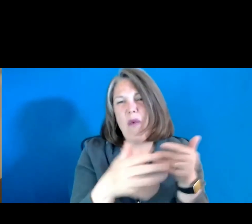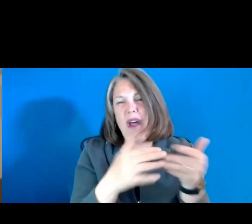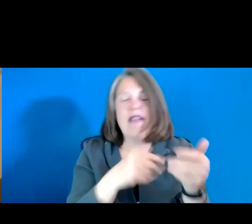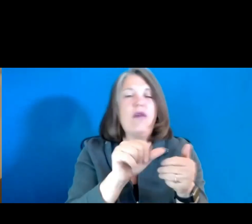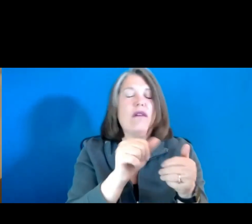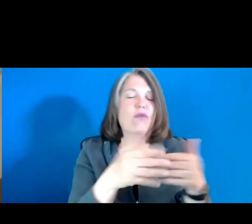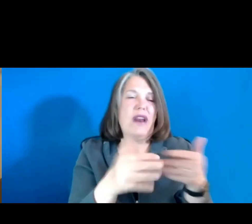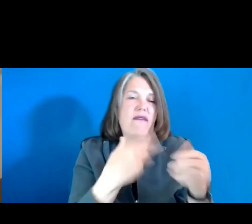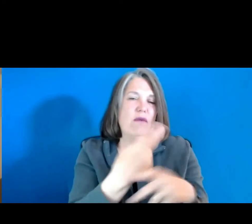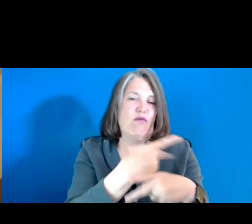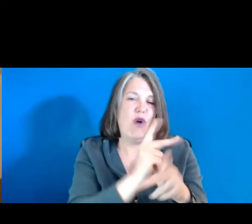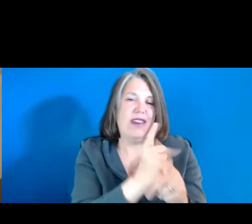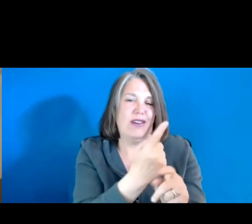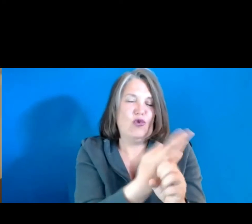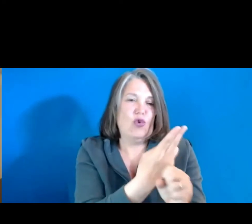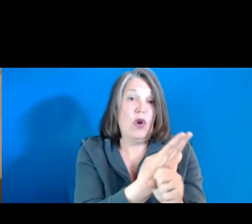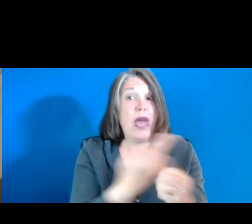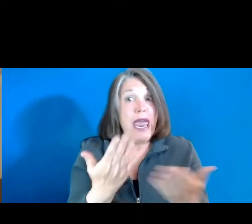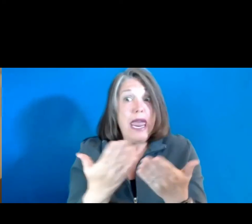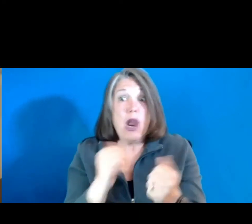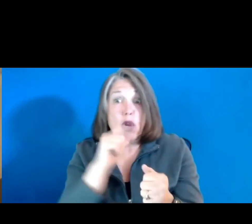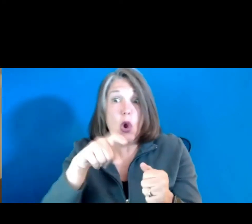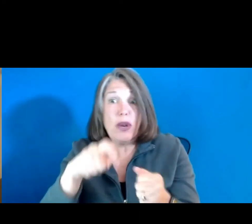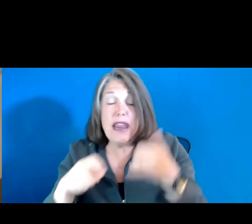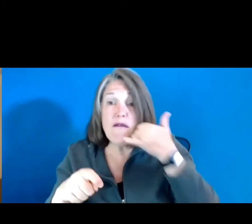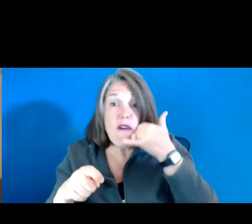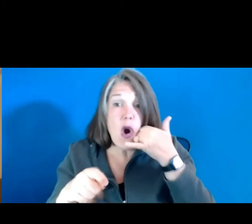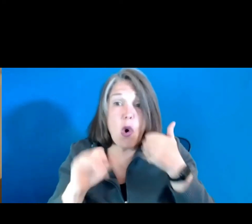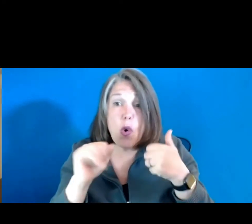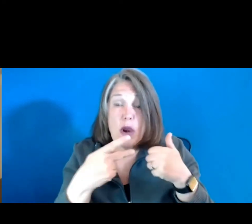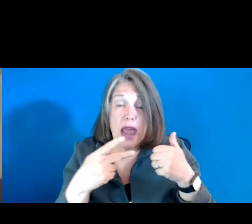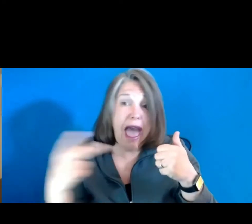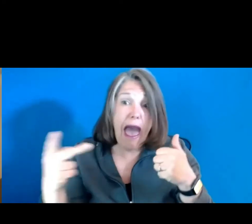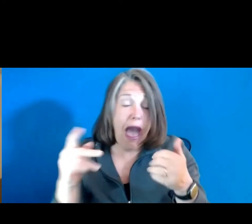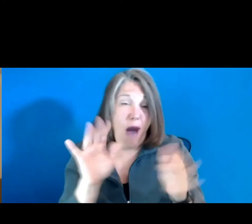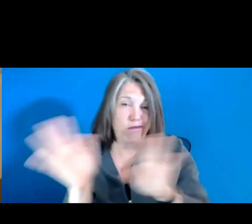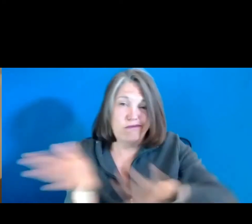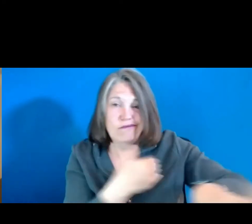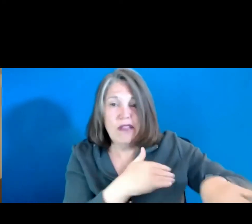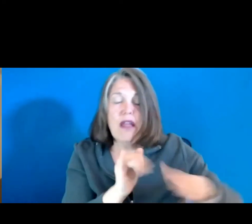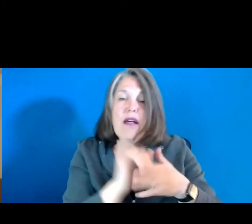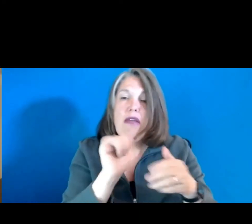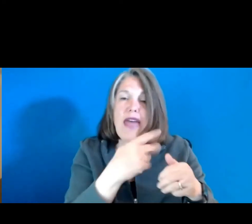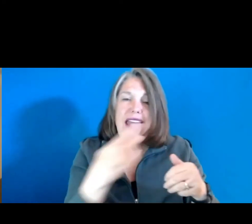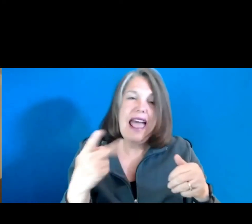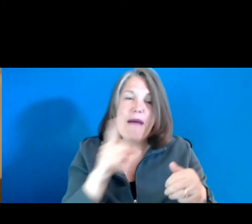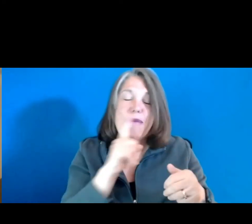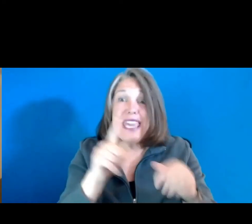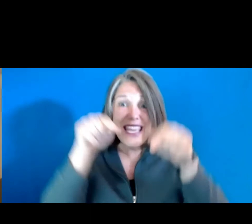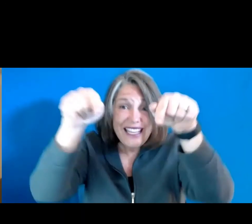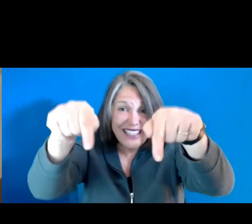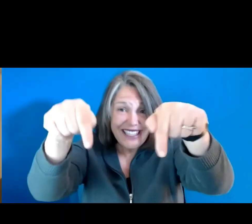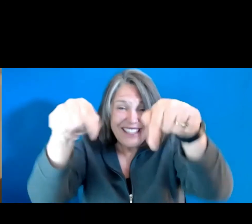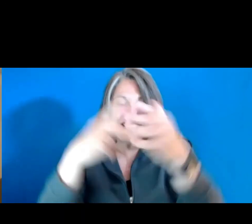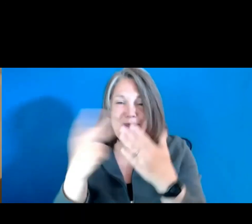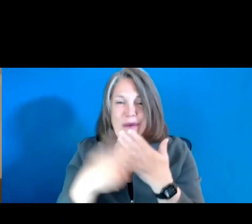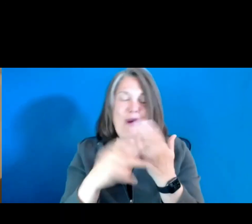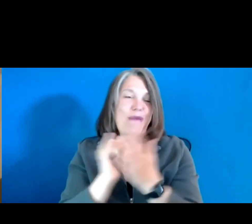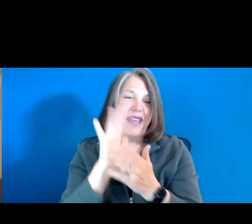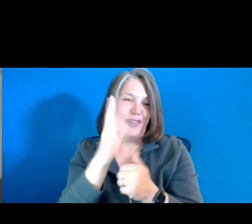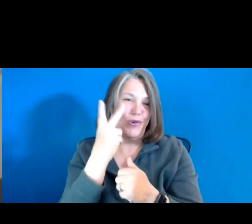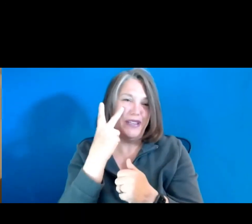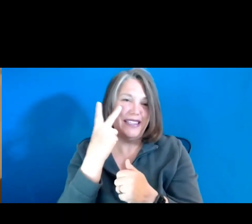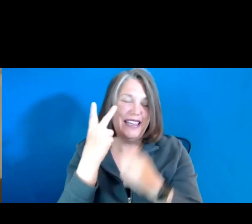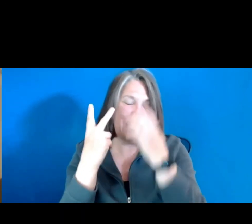you have. Here, you don't need those products. That app is essentially the program that you will see in